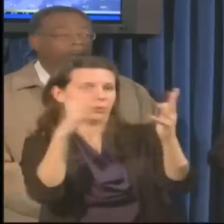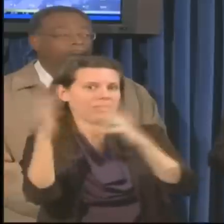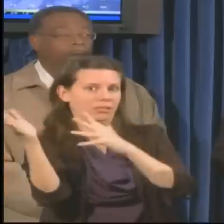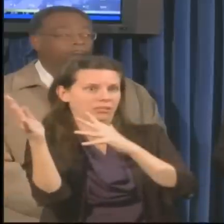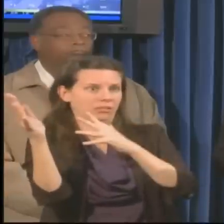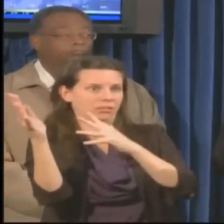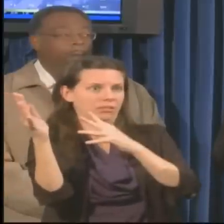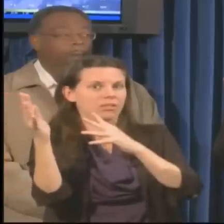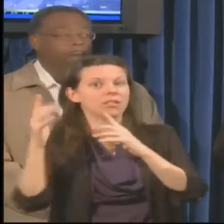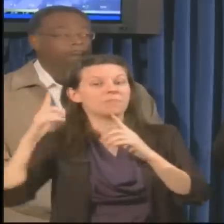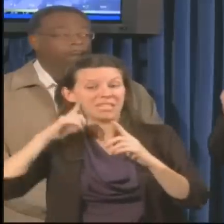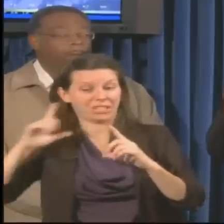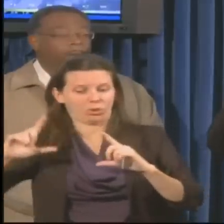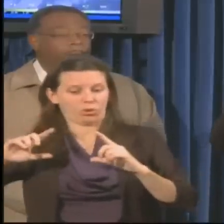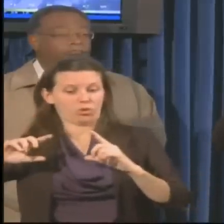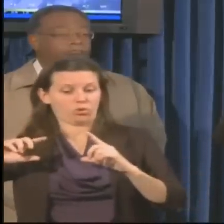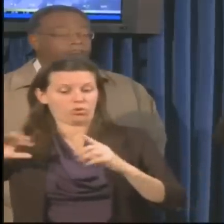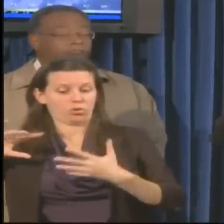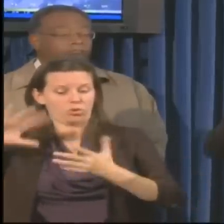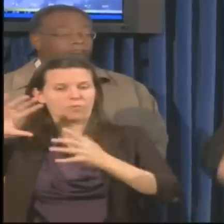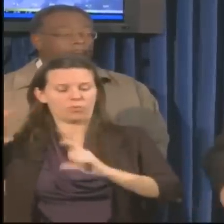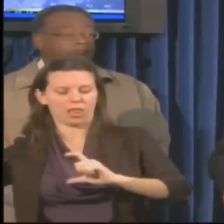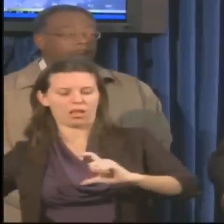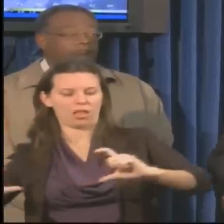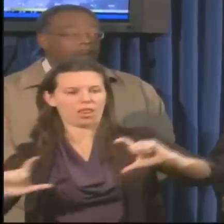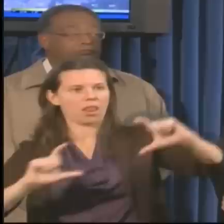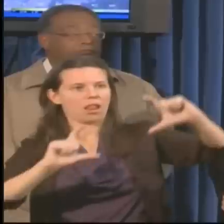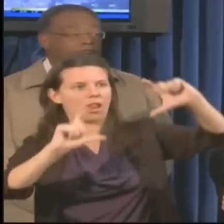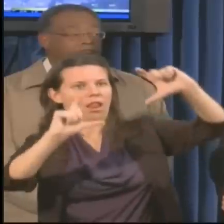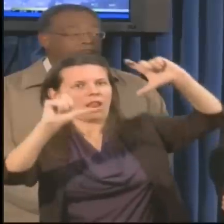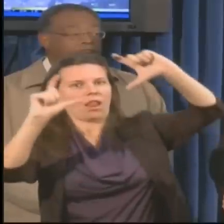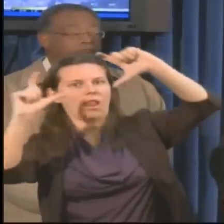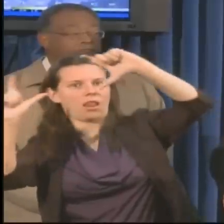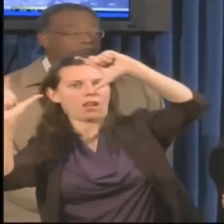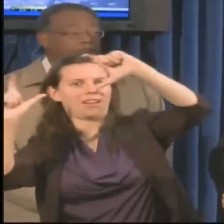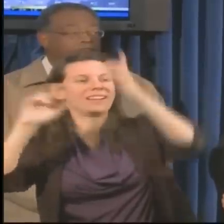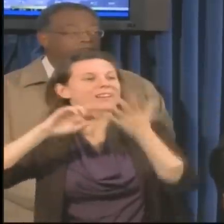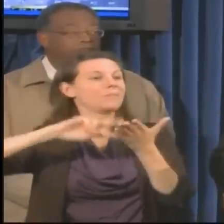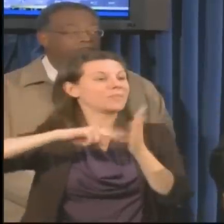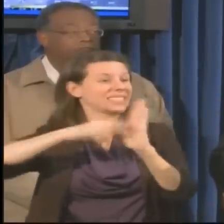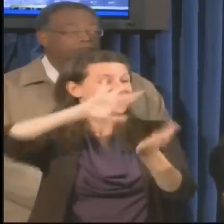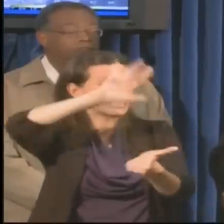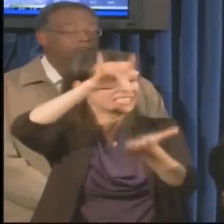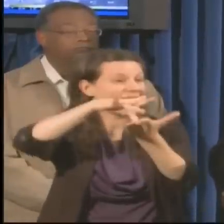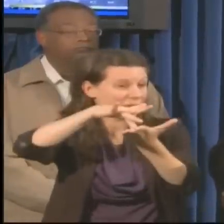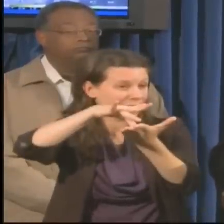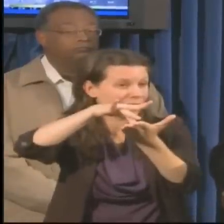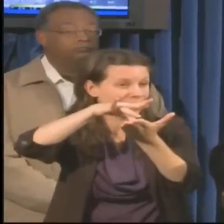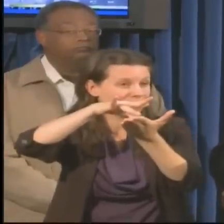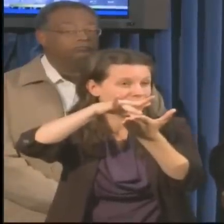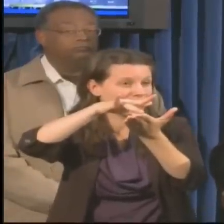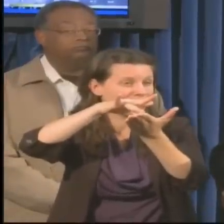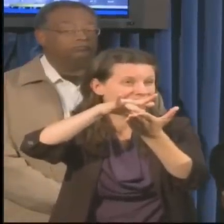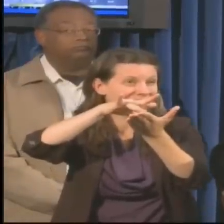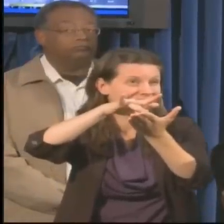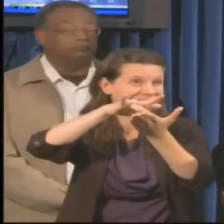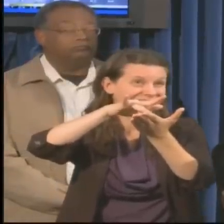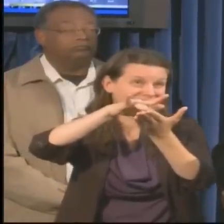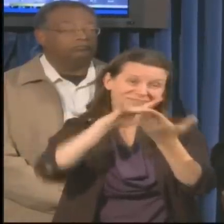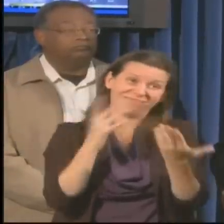But the fact that it is tracking up the coast and then turning into the coast puts the center of the storm actually